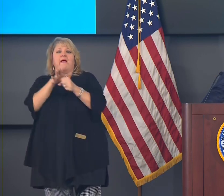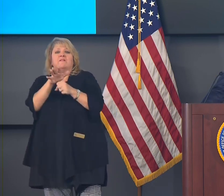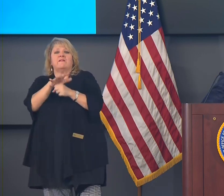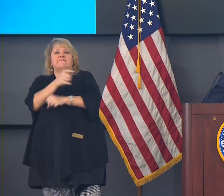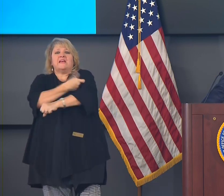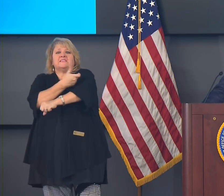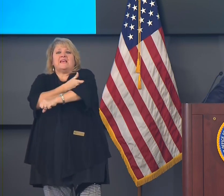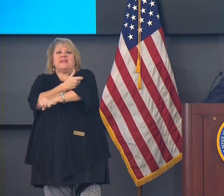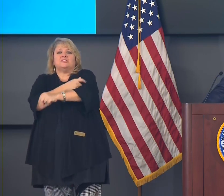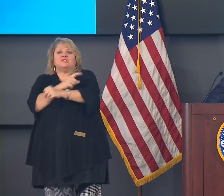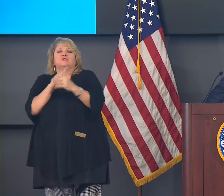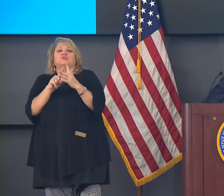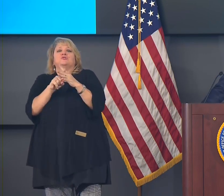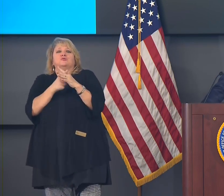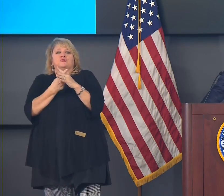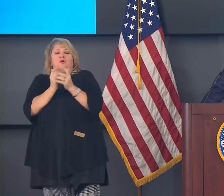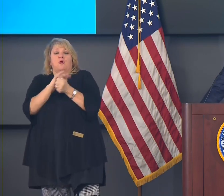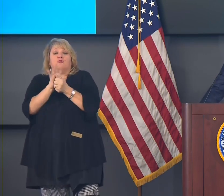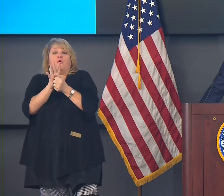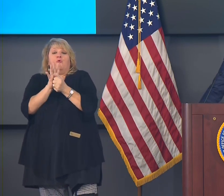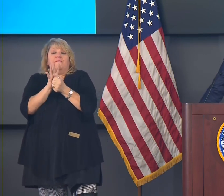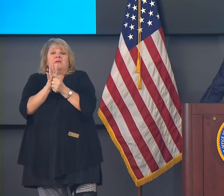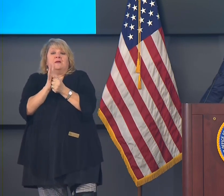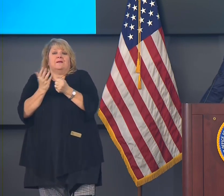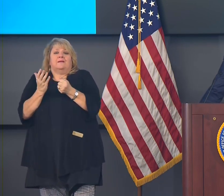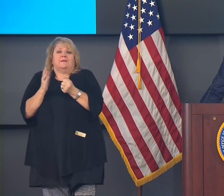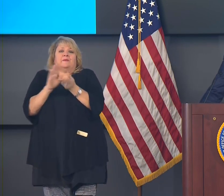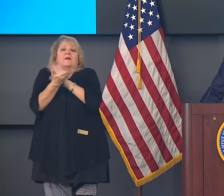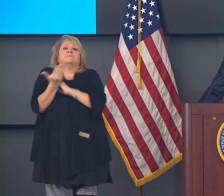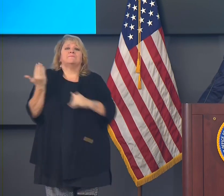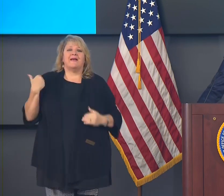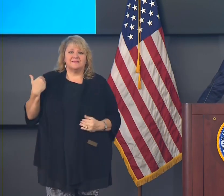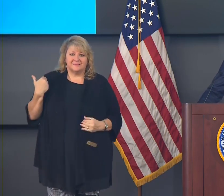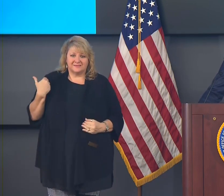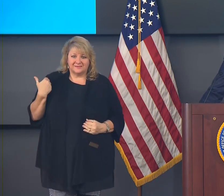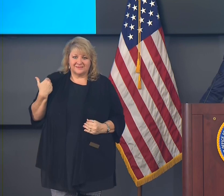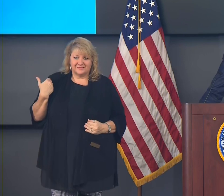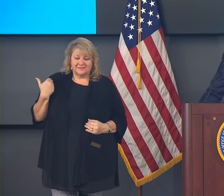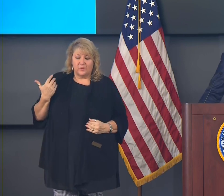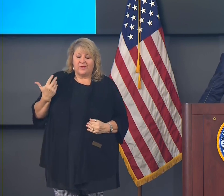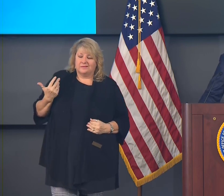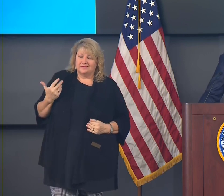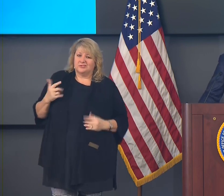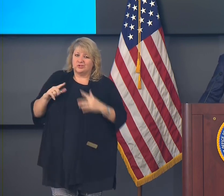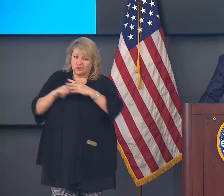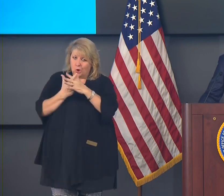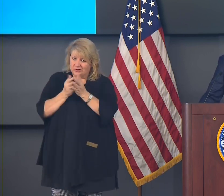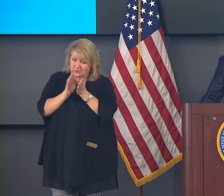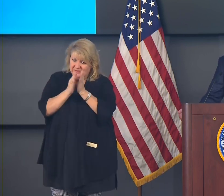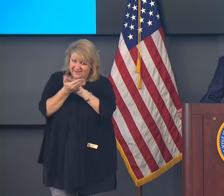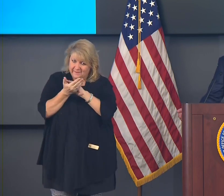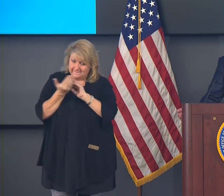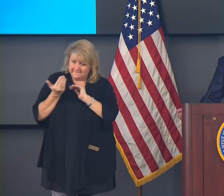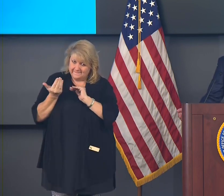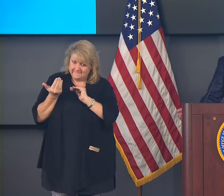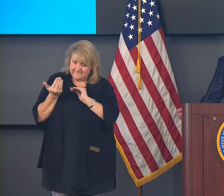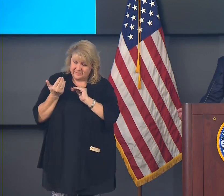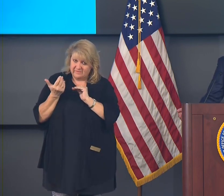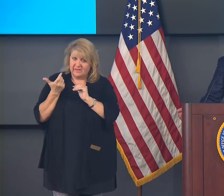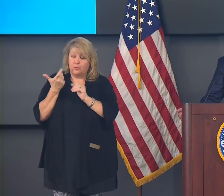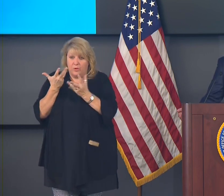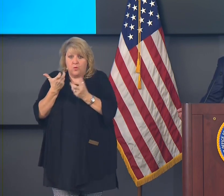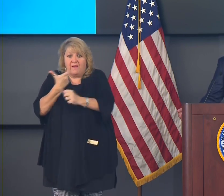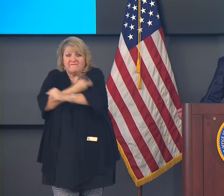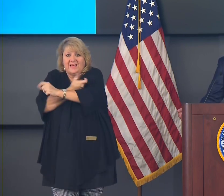we can start to put this in our rearview mirror. But between now and then, we have to do what what is necessary. And I don't know if